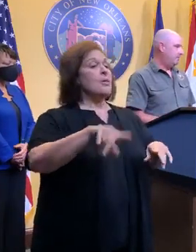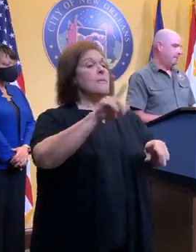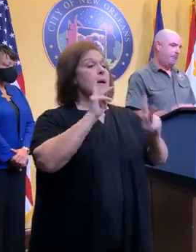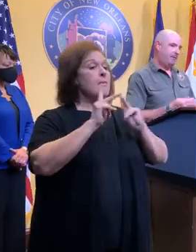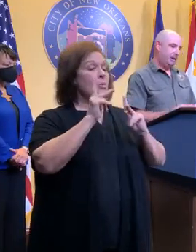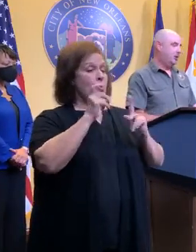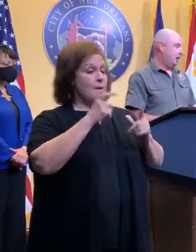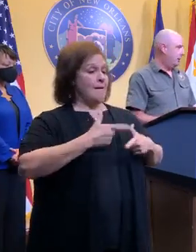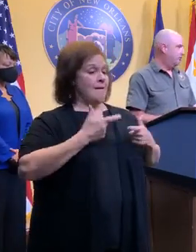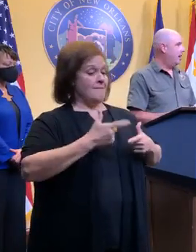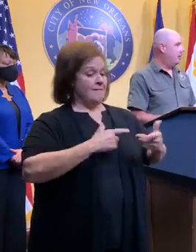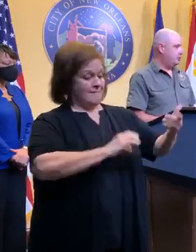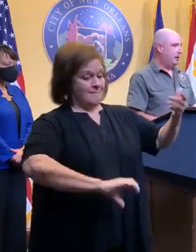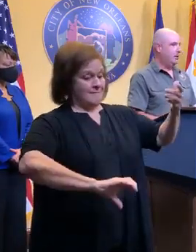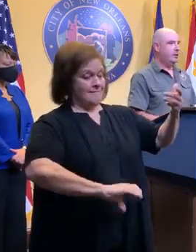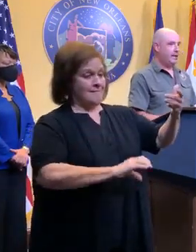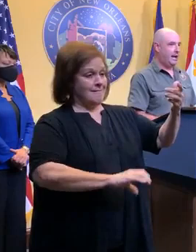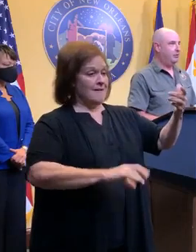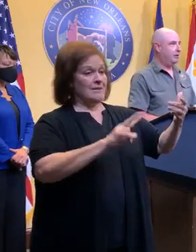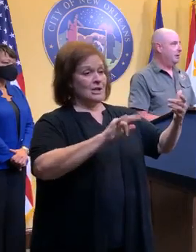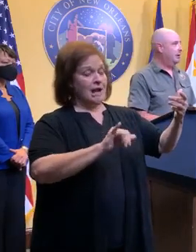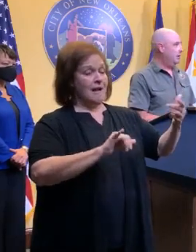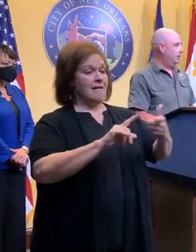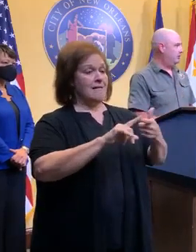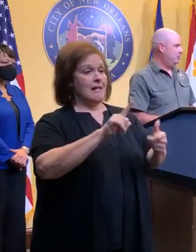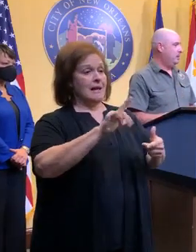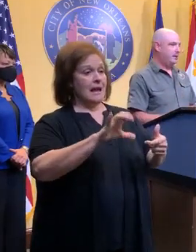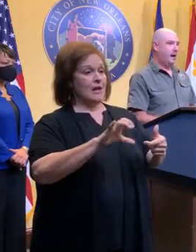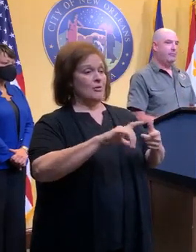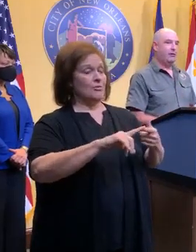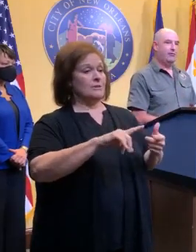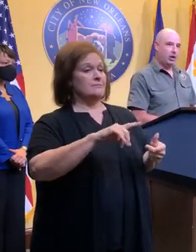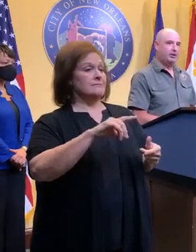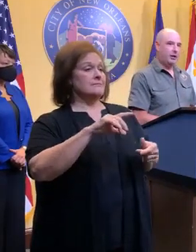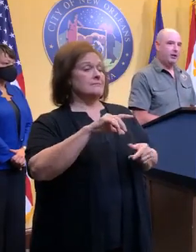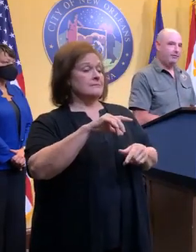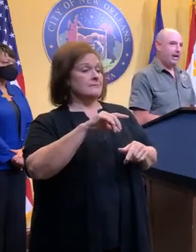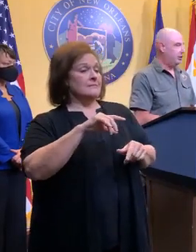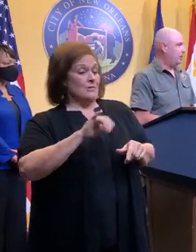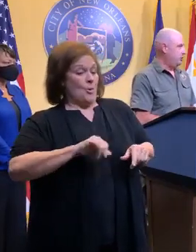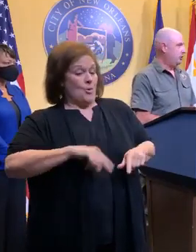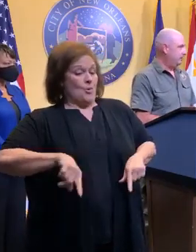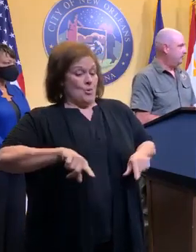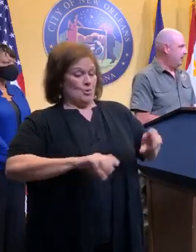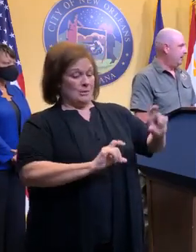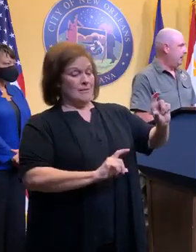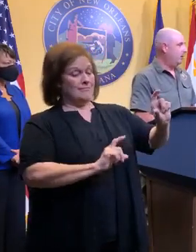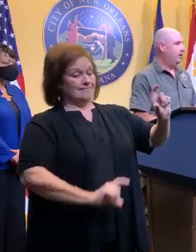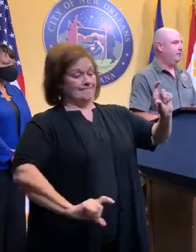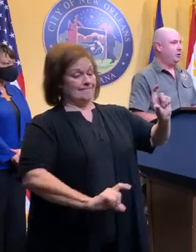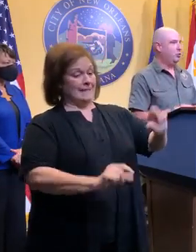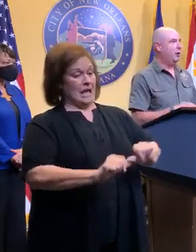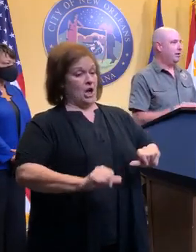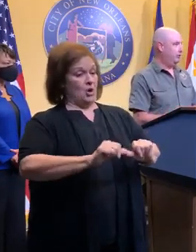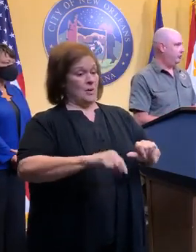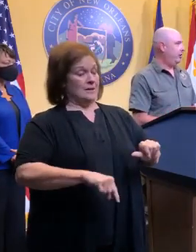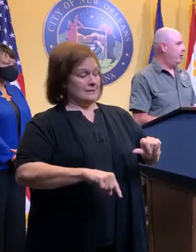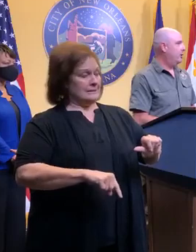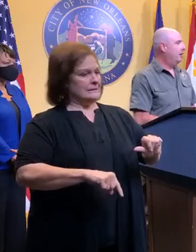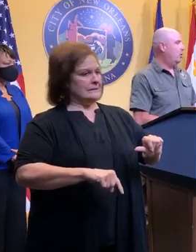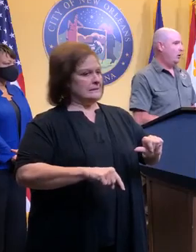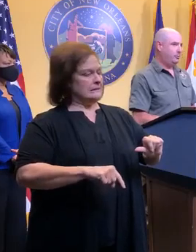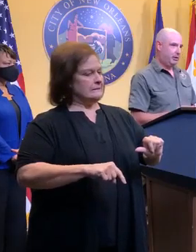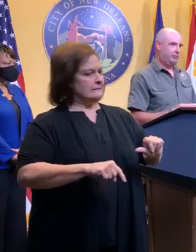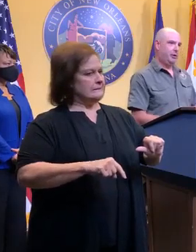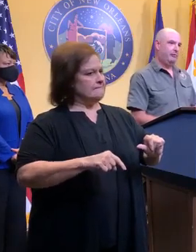levee protection, Venetian Isles, Irish Valley, Lake Catherine, this would be a time for a voluntary evacuation right now. If you want to